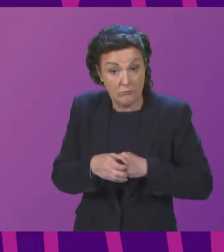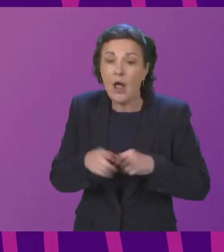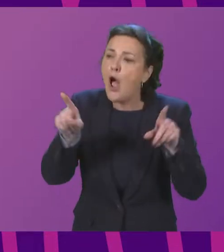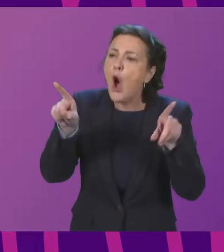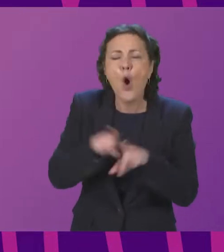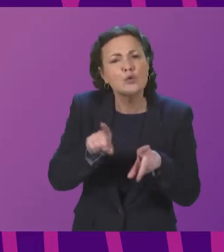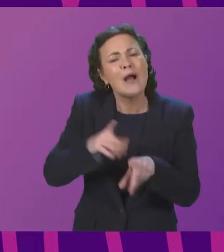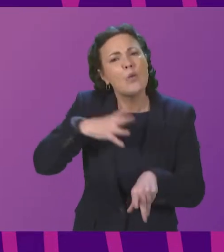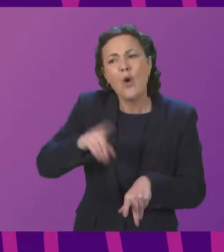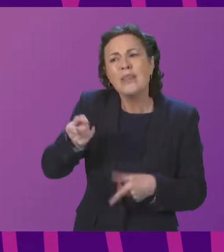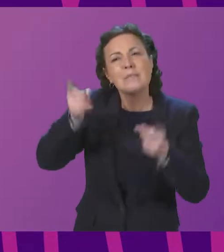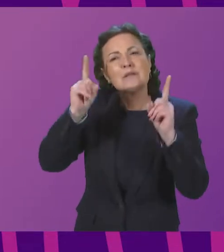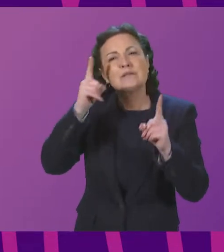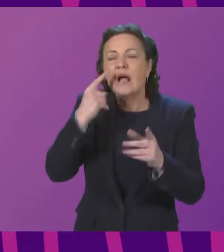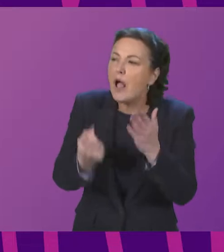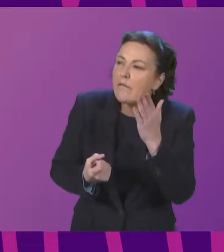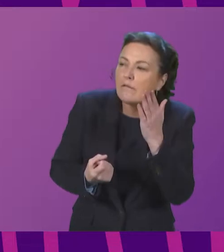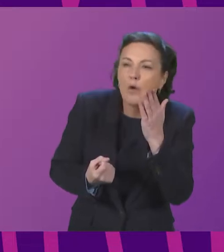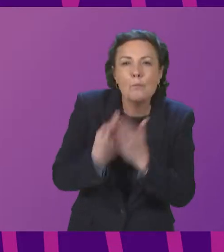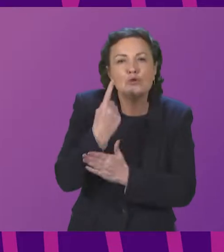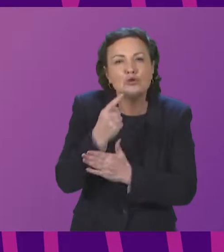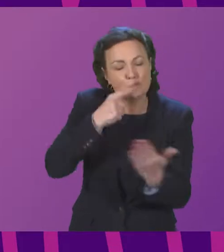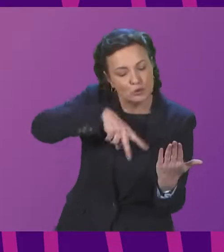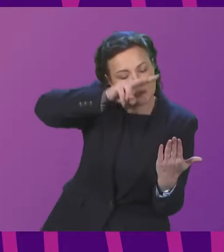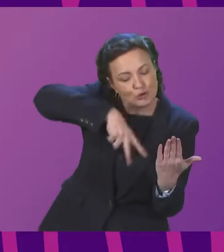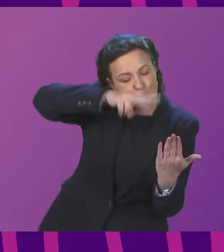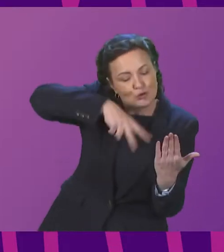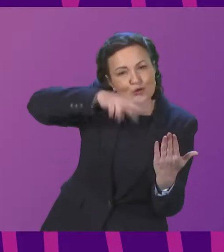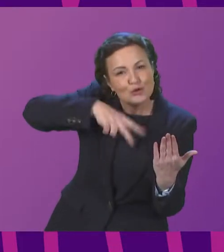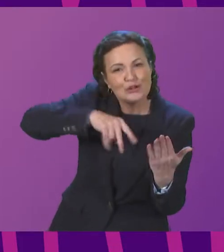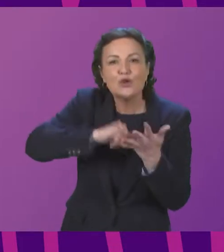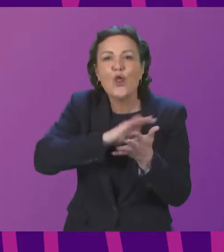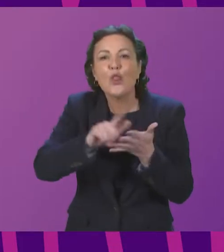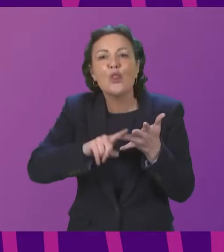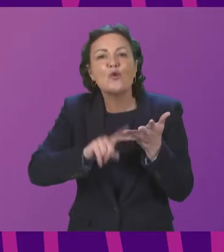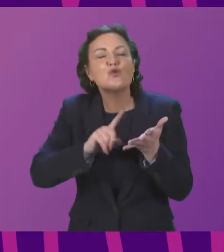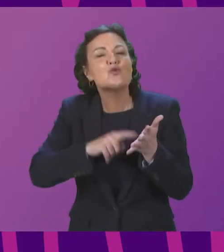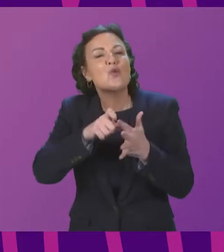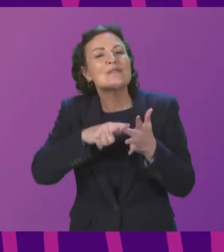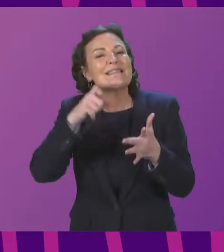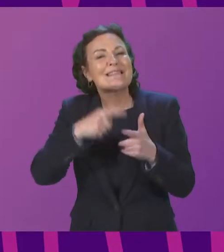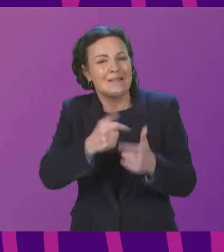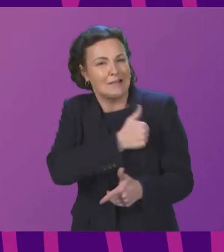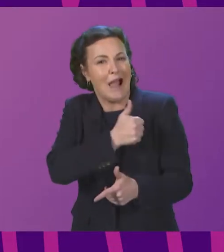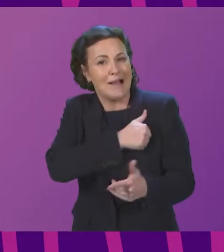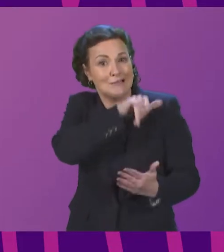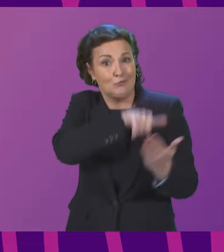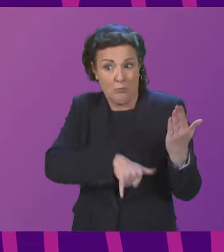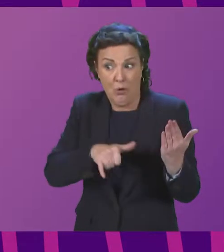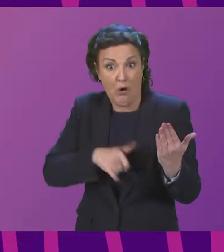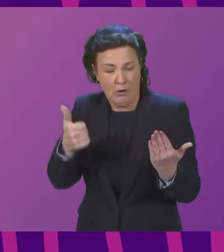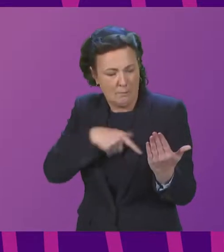properly consider uh the shoulders or shoulders maybe your pronunciation is better than line miss bailey uh evidence that we've received